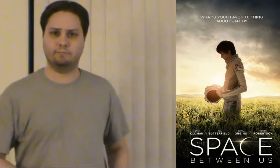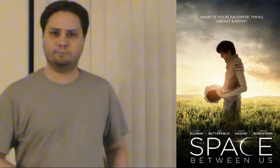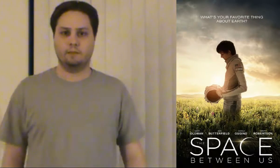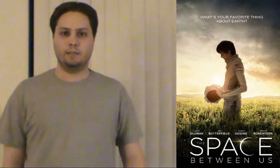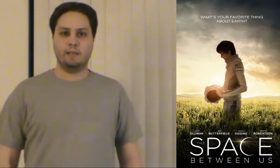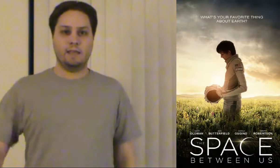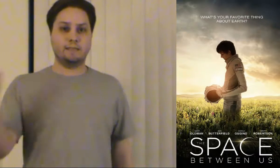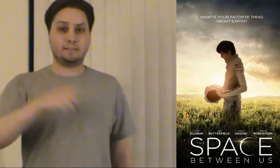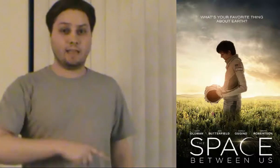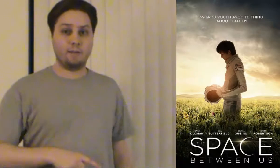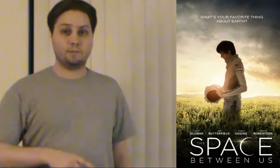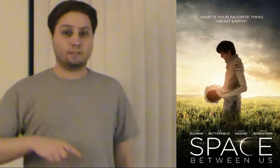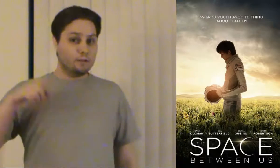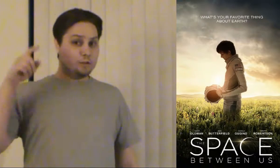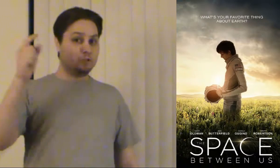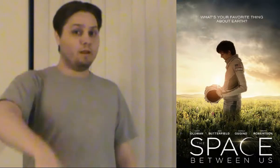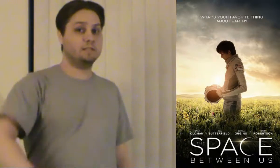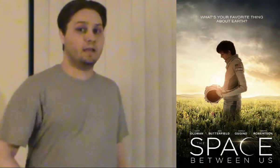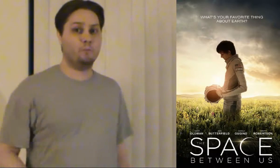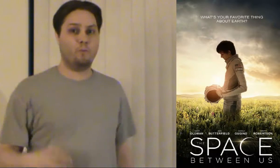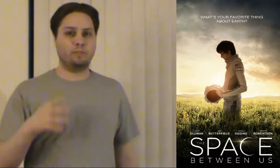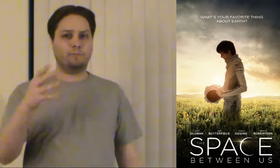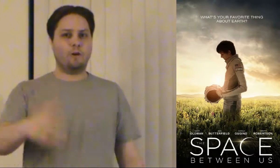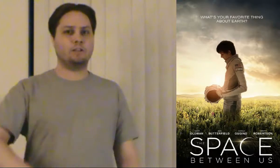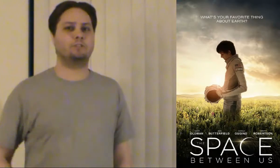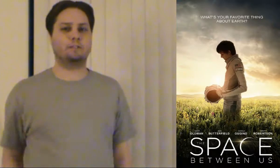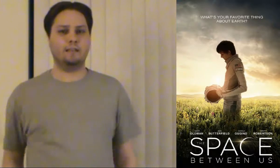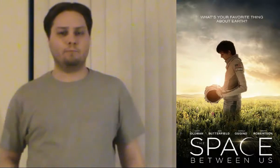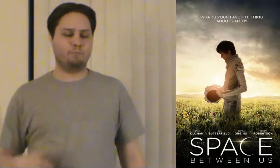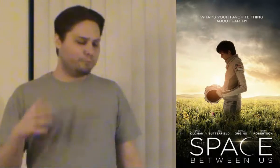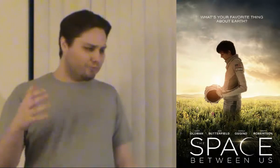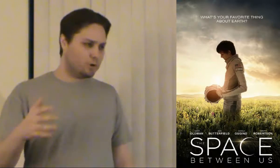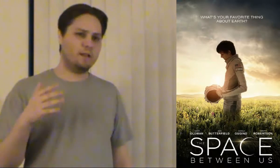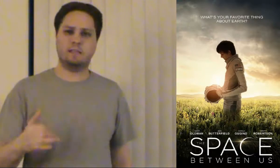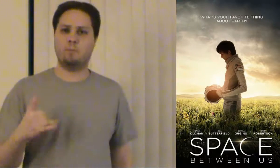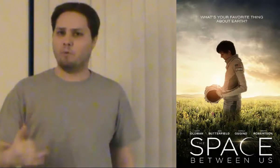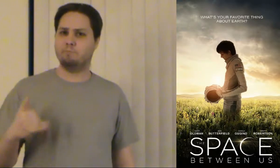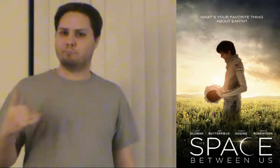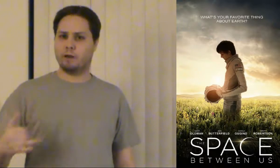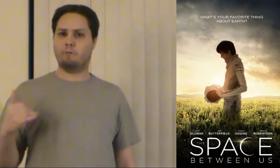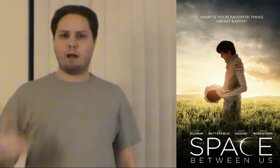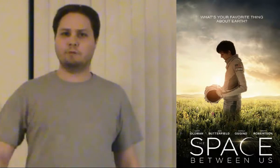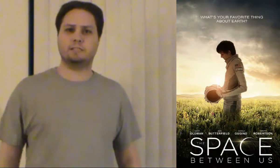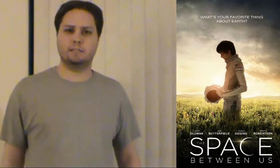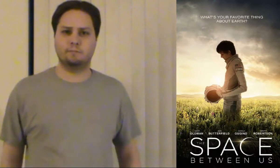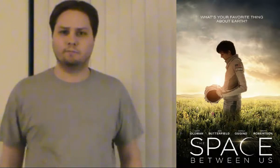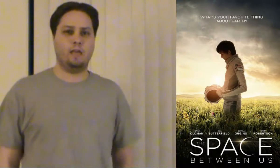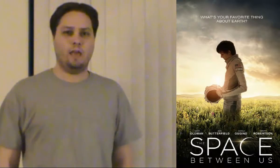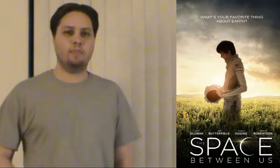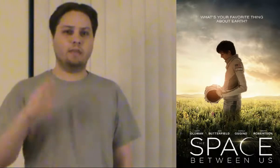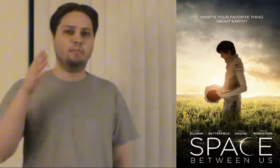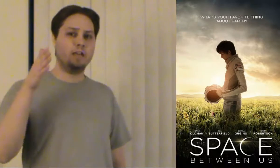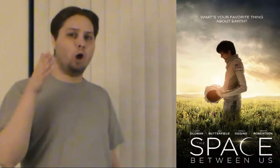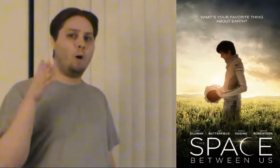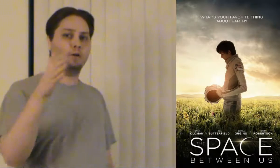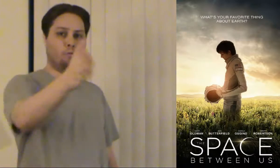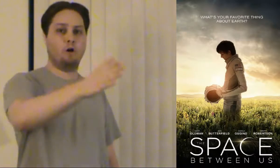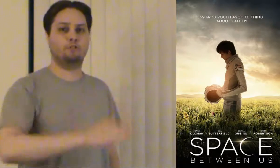He escapes, joins up with the foster kid, joins up with Britt Robertson, and then they go on a road